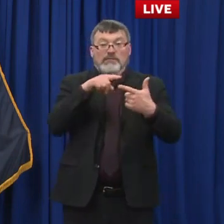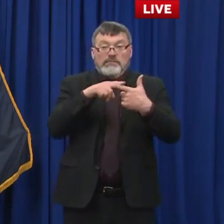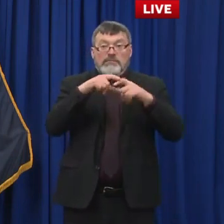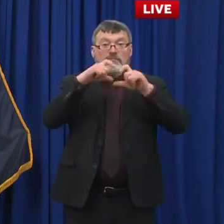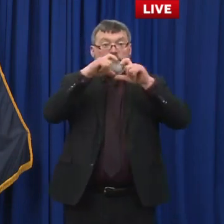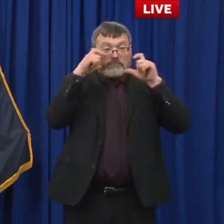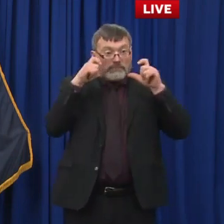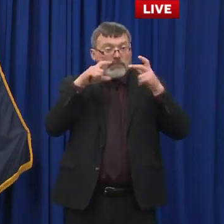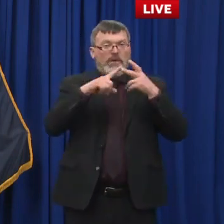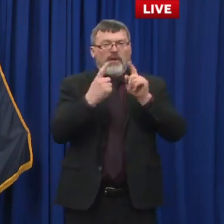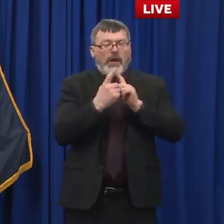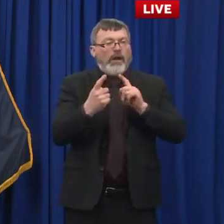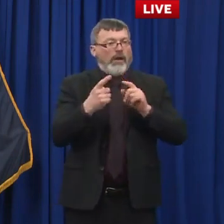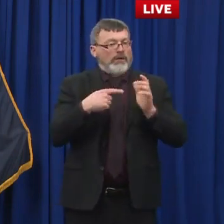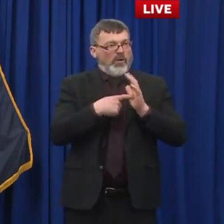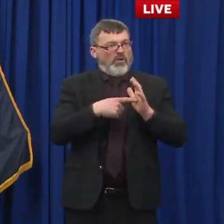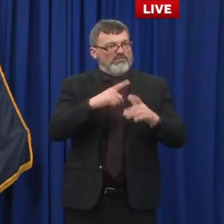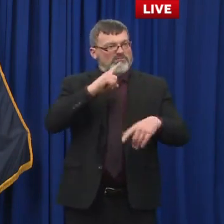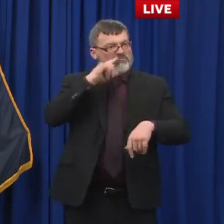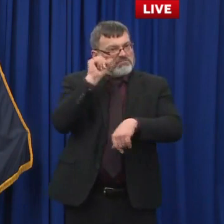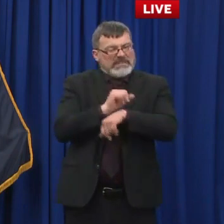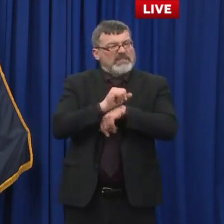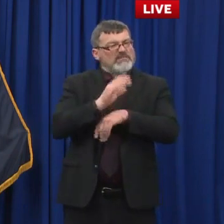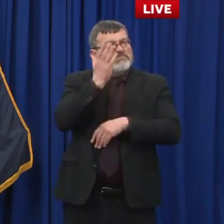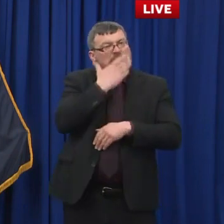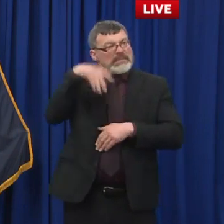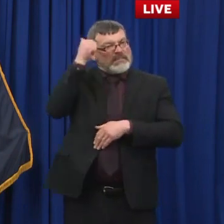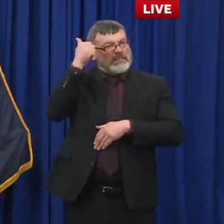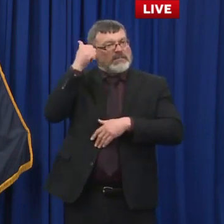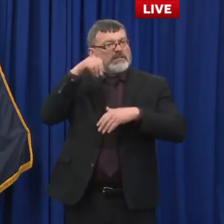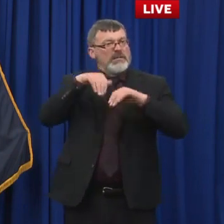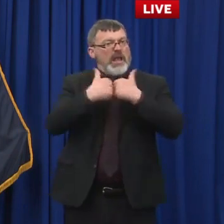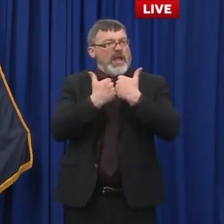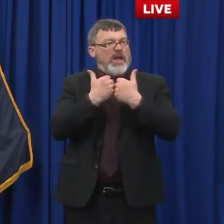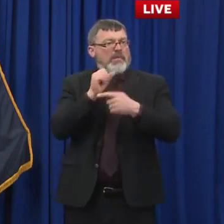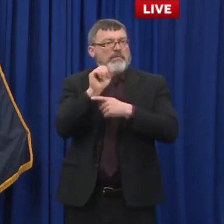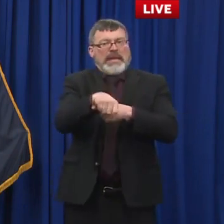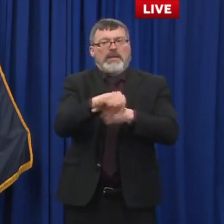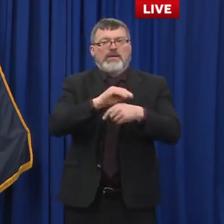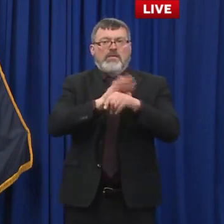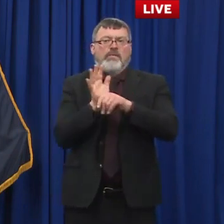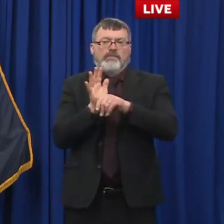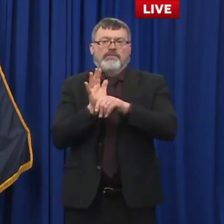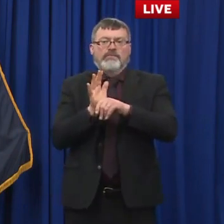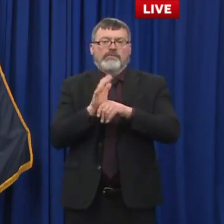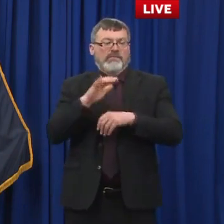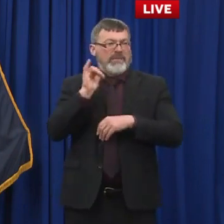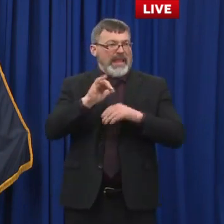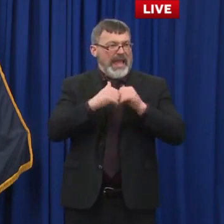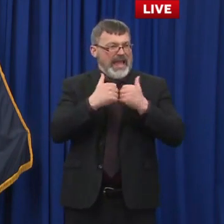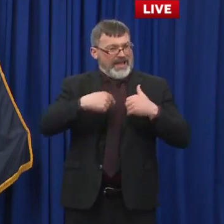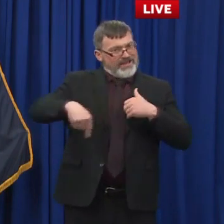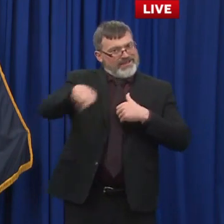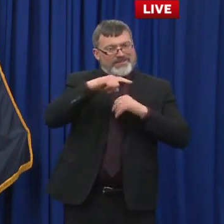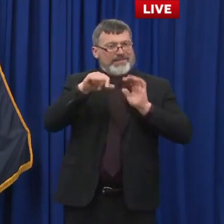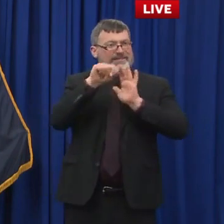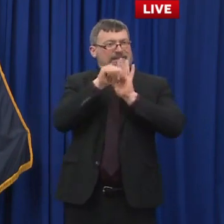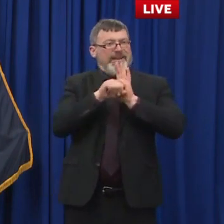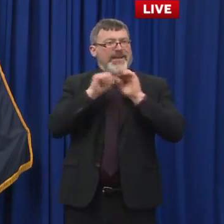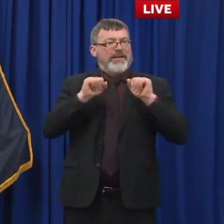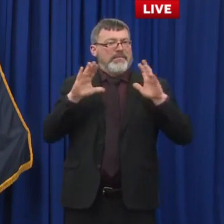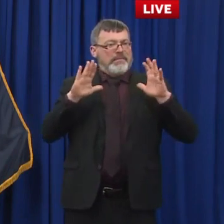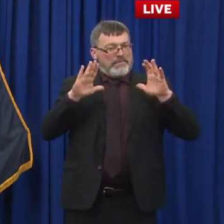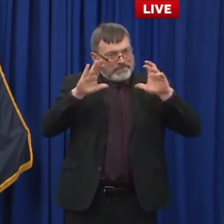bring the numbers down more quickly and help us get back to normal at a more rapid pace. And with that, I will hand things over to Dr. Daley. Thank you.